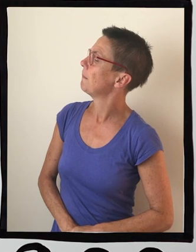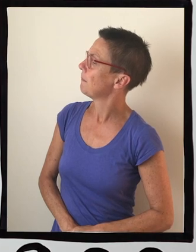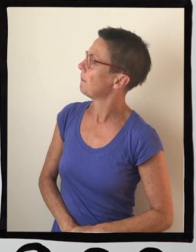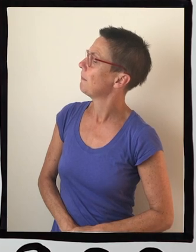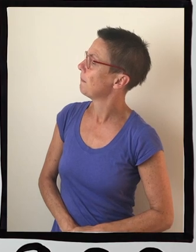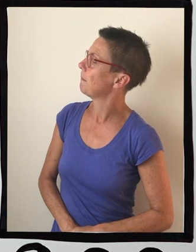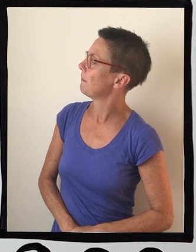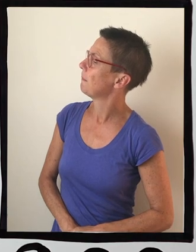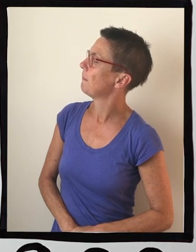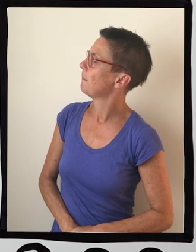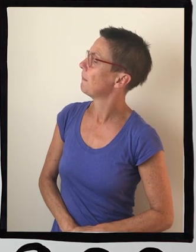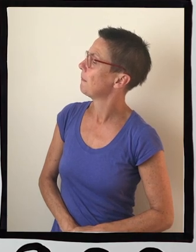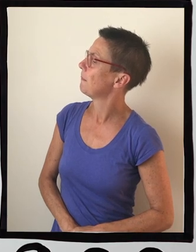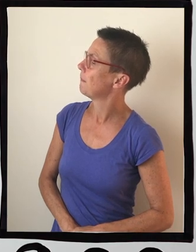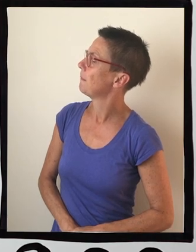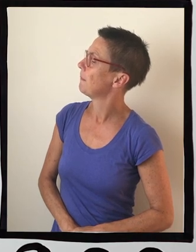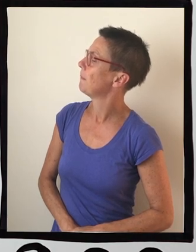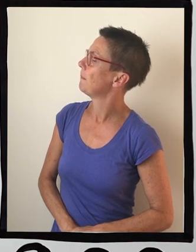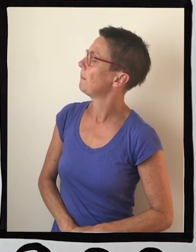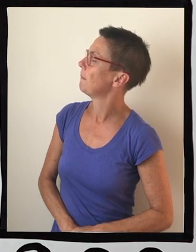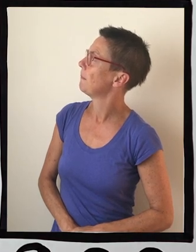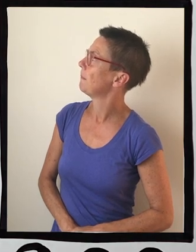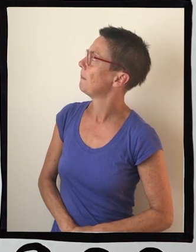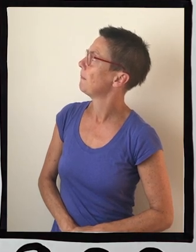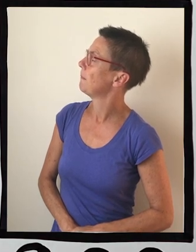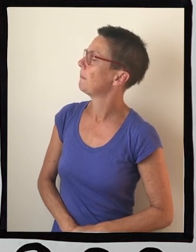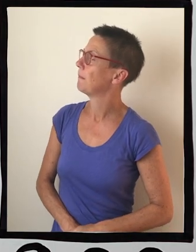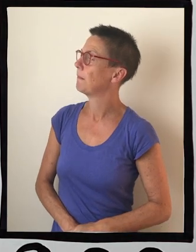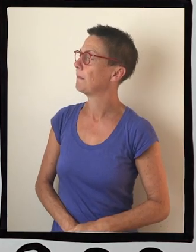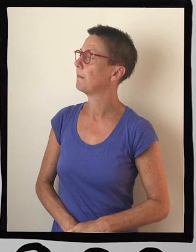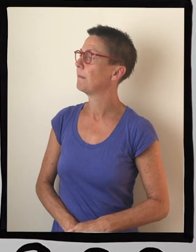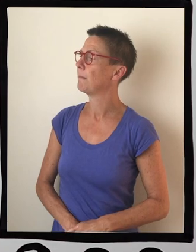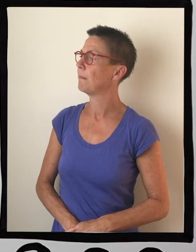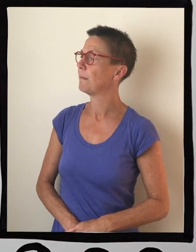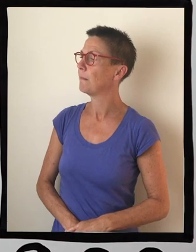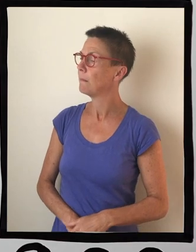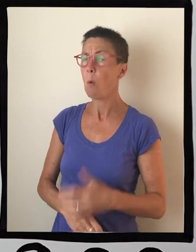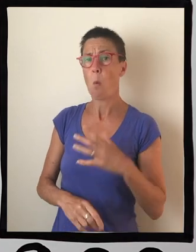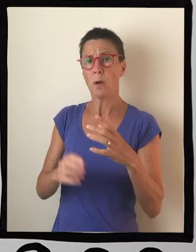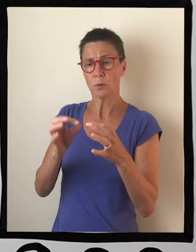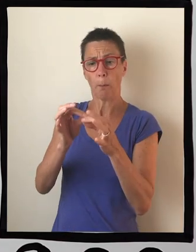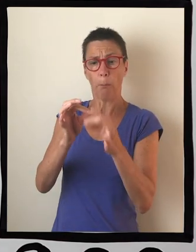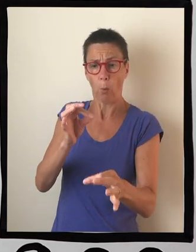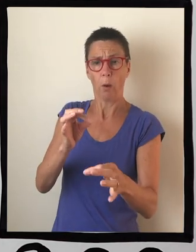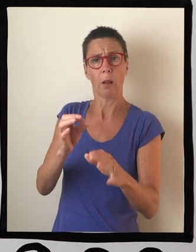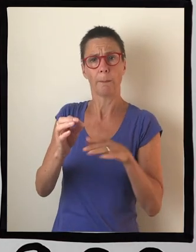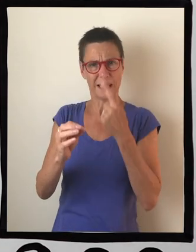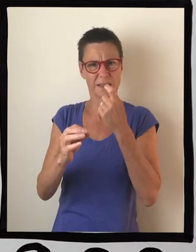coming through. Yep, that's it. Now, pull the string through so it's quite tight. You can put your hand in there. Great. And